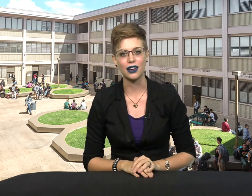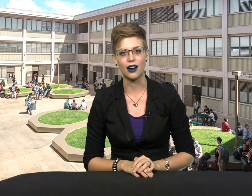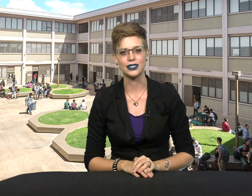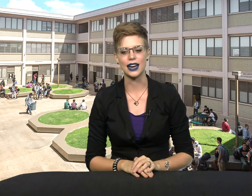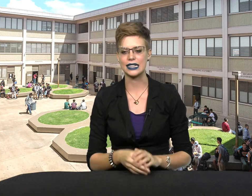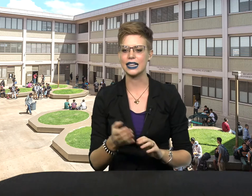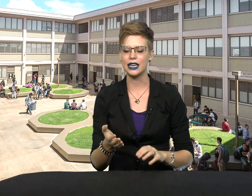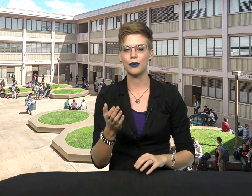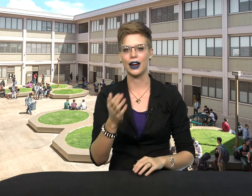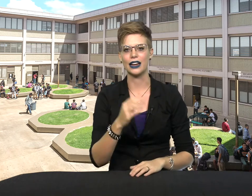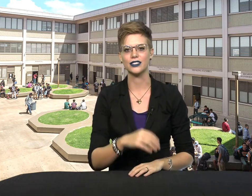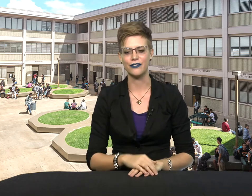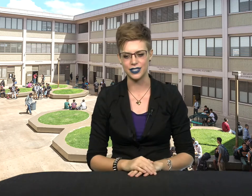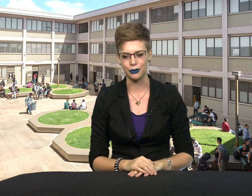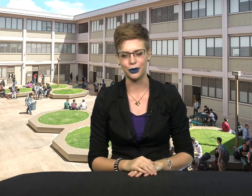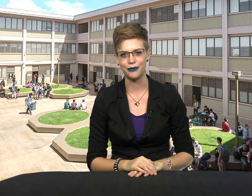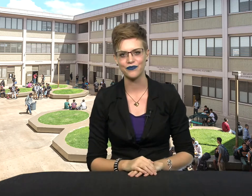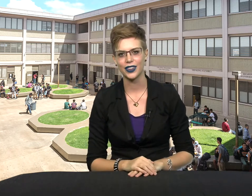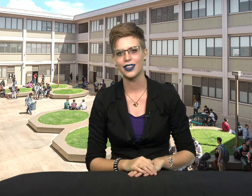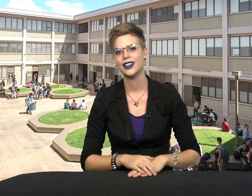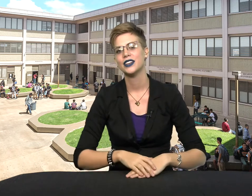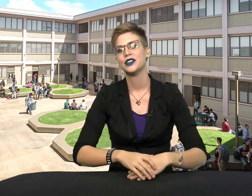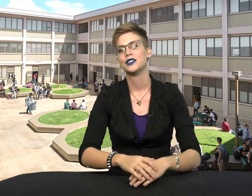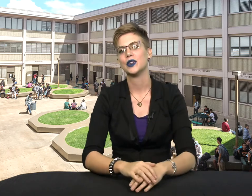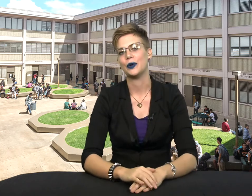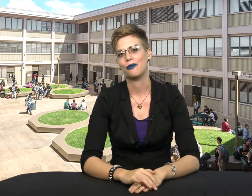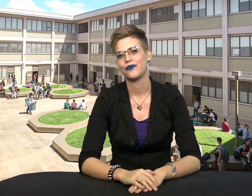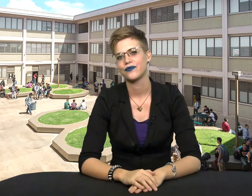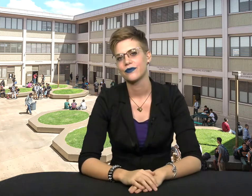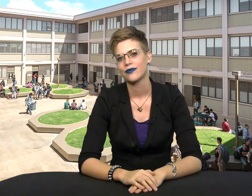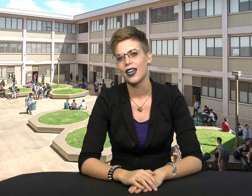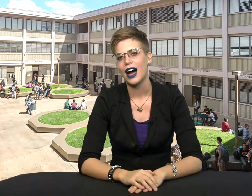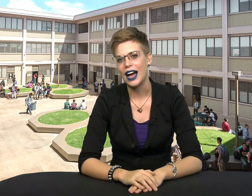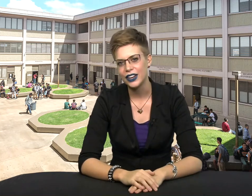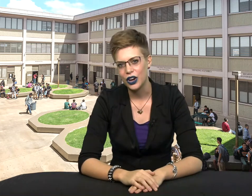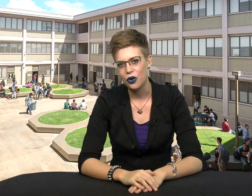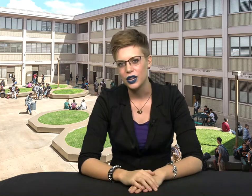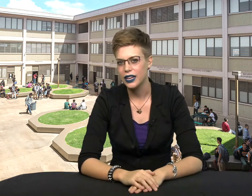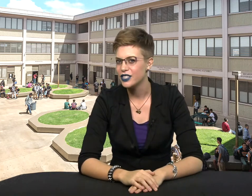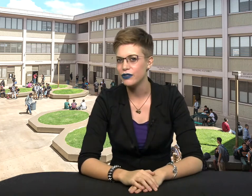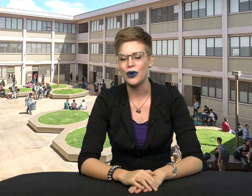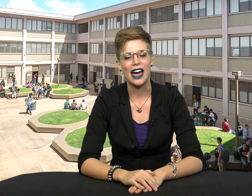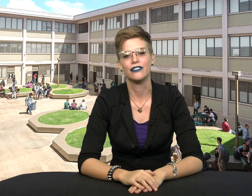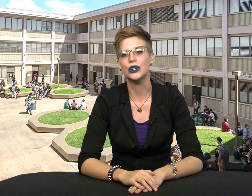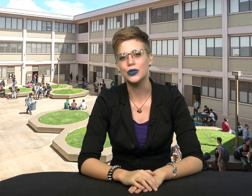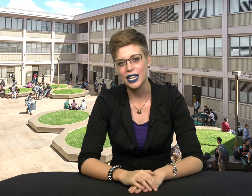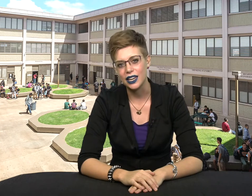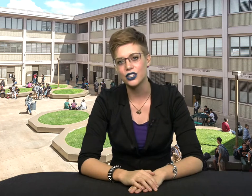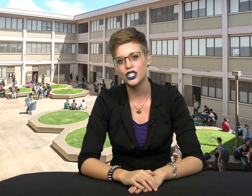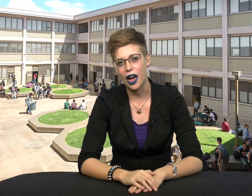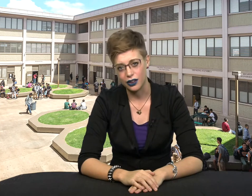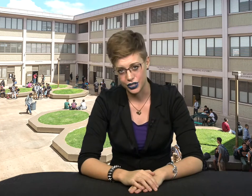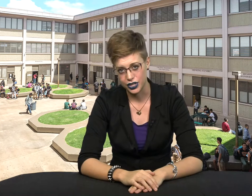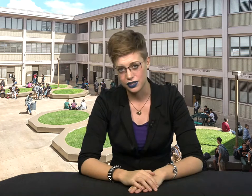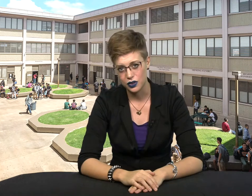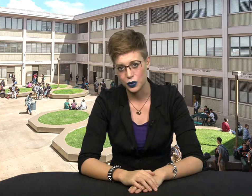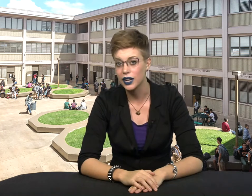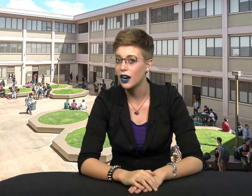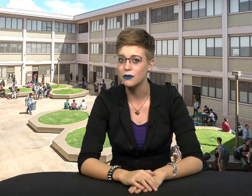contact, and keep your hands visible. So, I know each of you have unique challenges when it comes